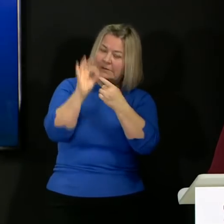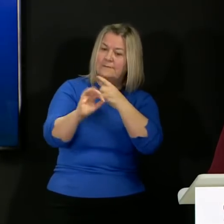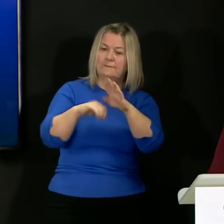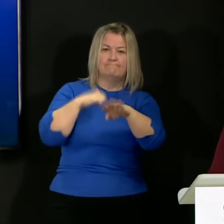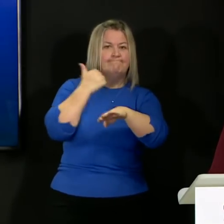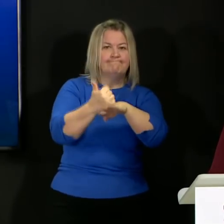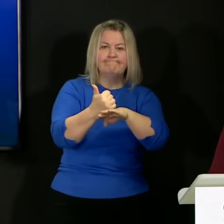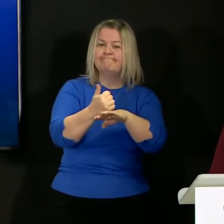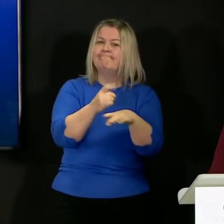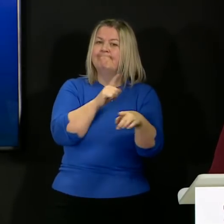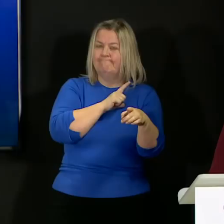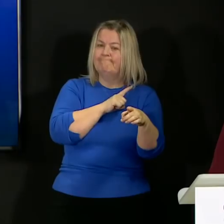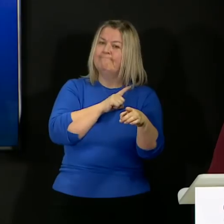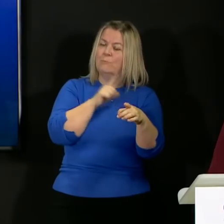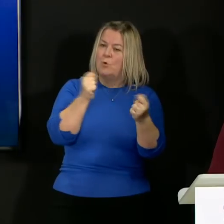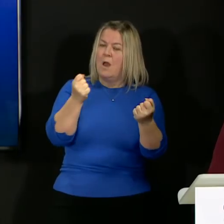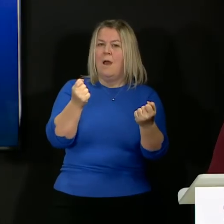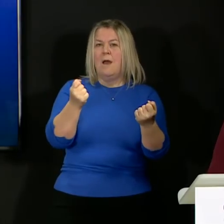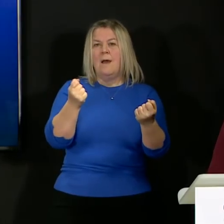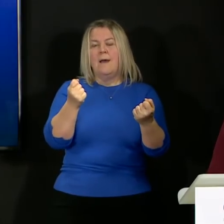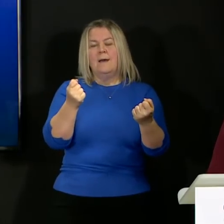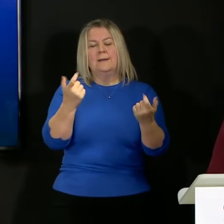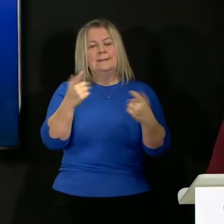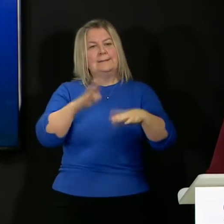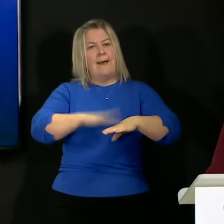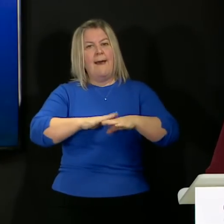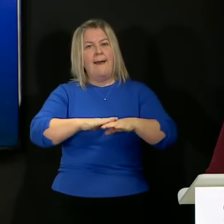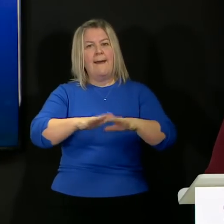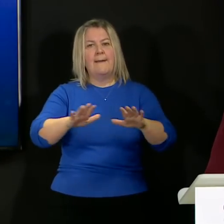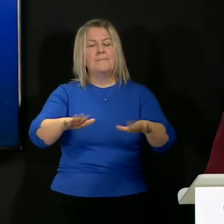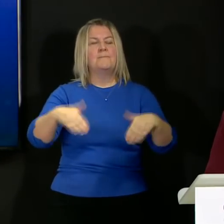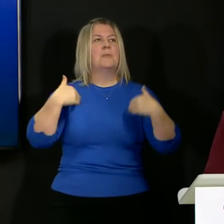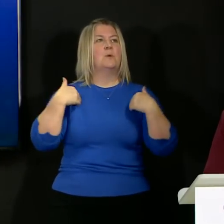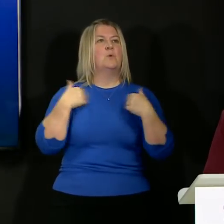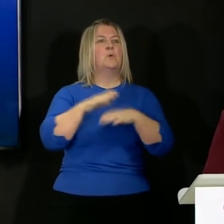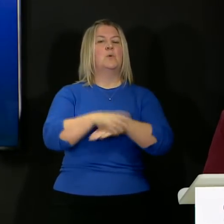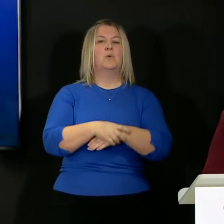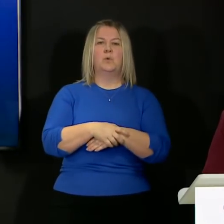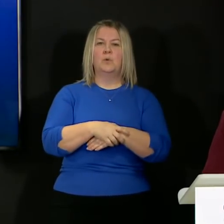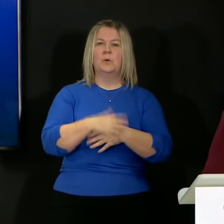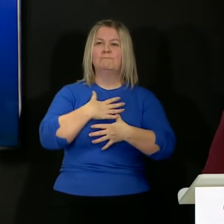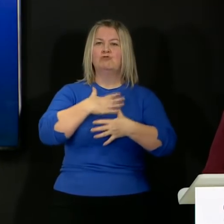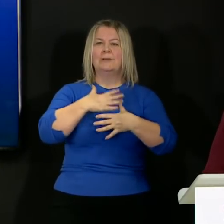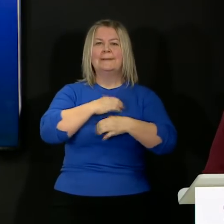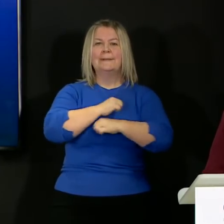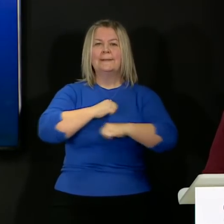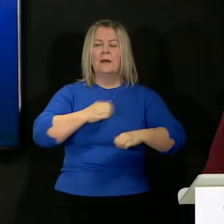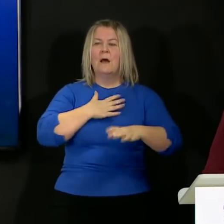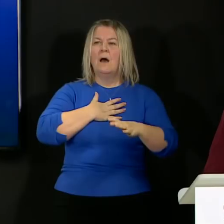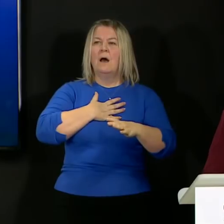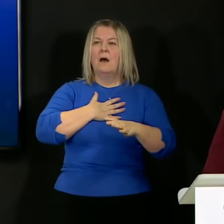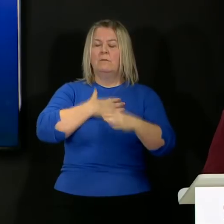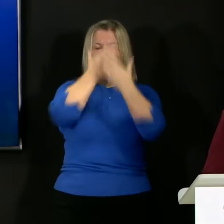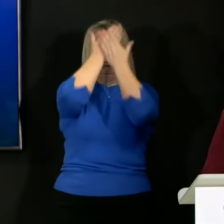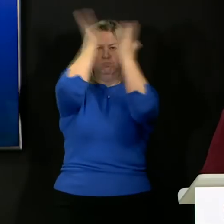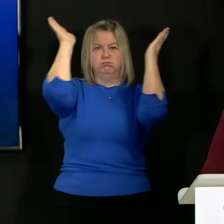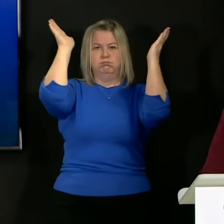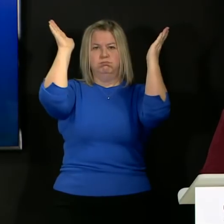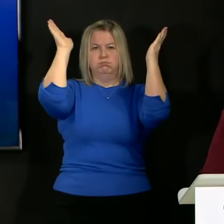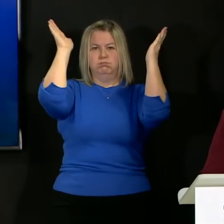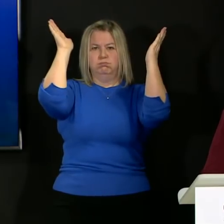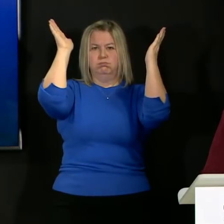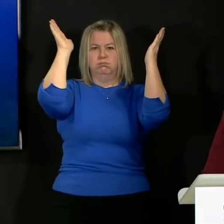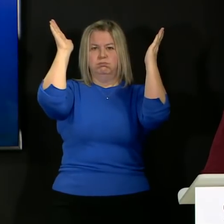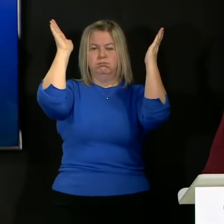help us all take a bit of breathing space, short or long, to just clear our heads and then